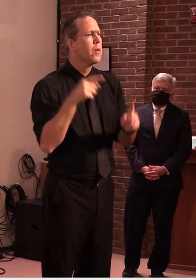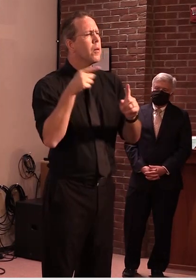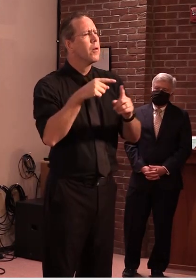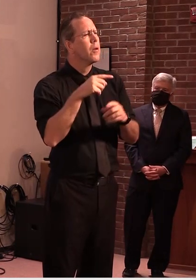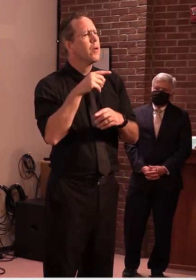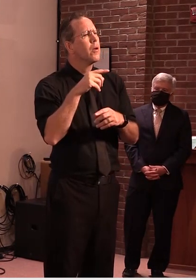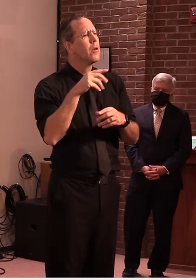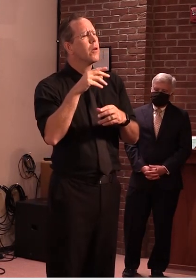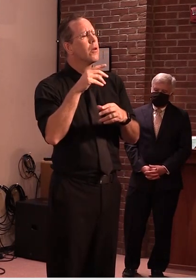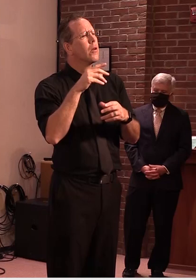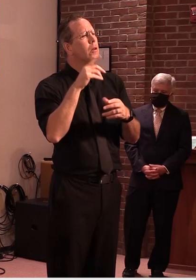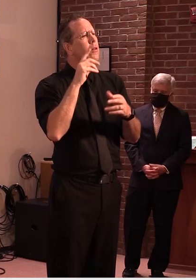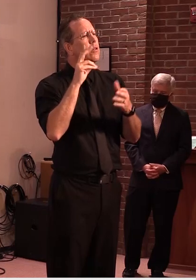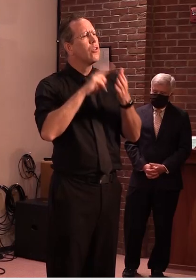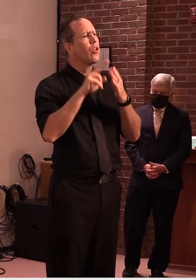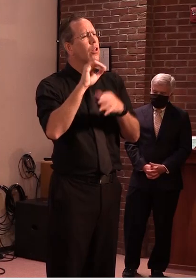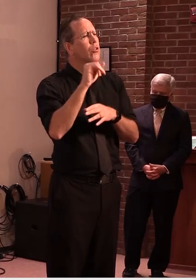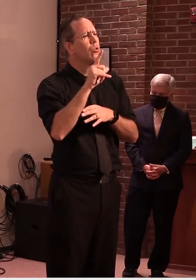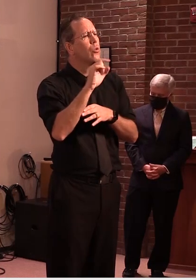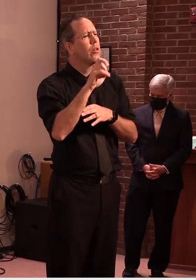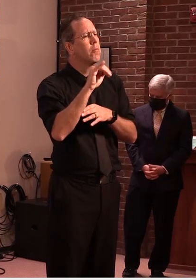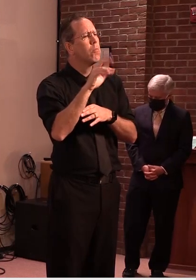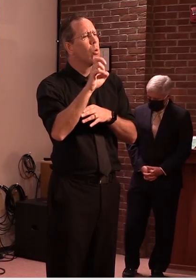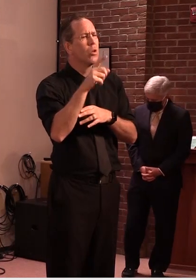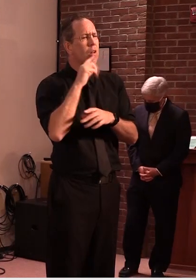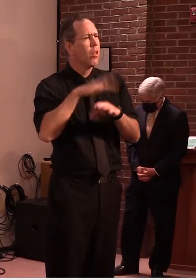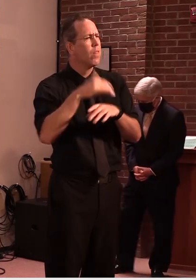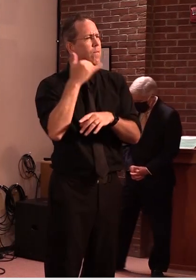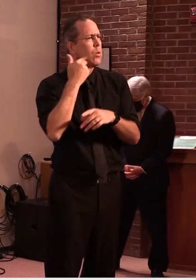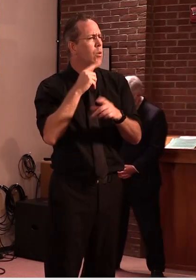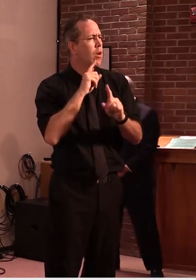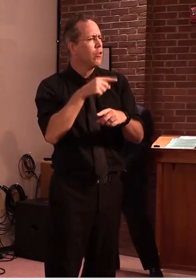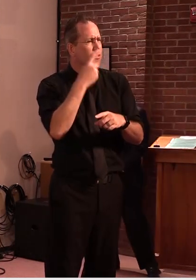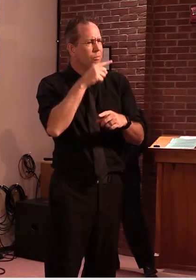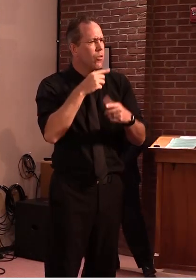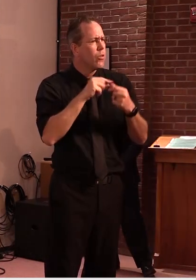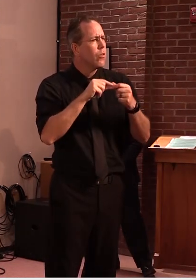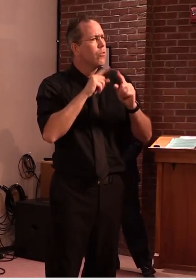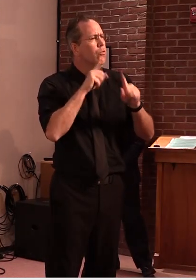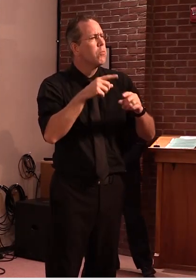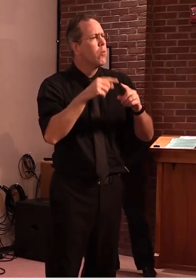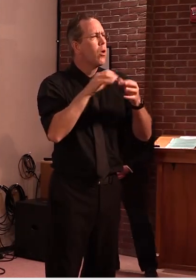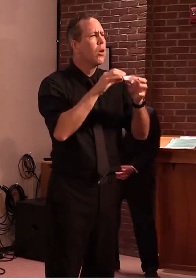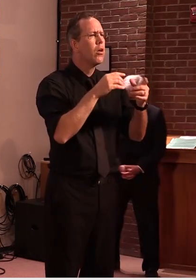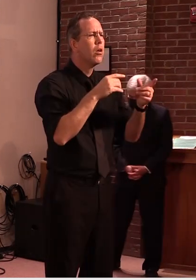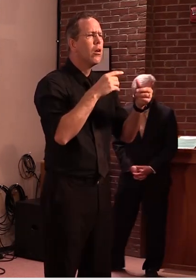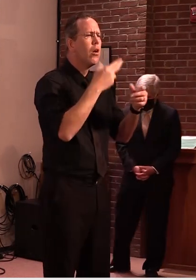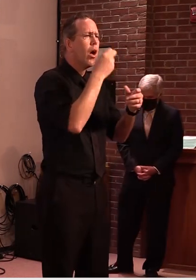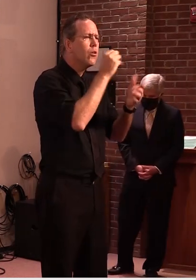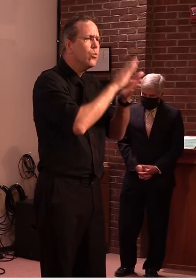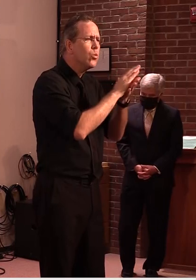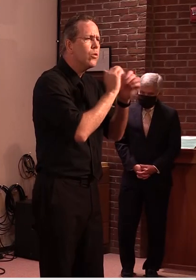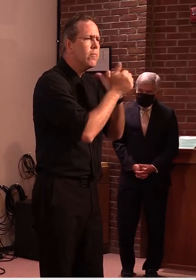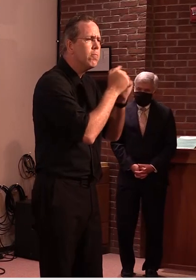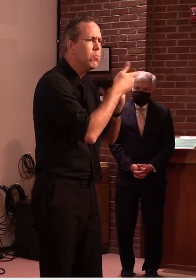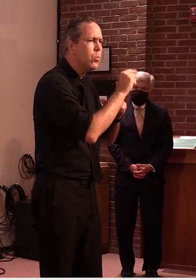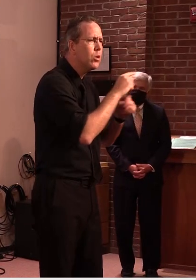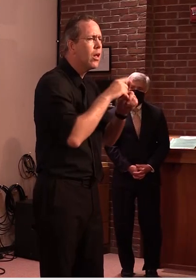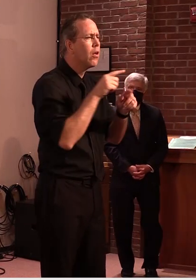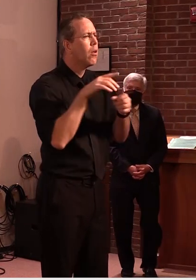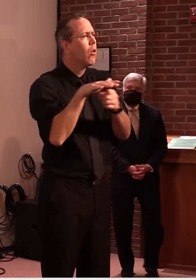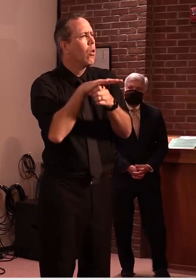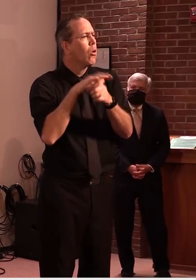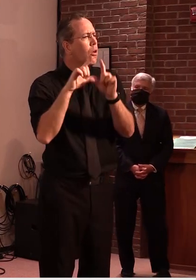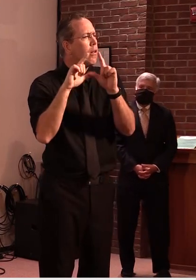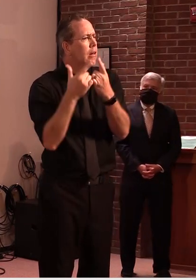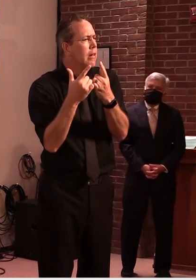some high school sports won't look normal we're hearing high school football is going to be possibly seven on seven passing game